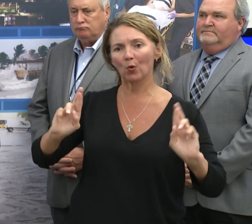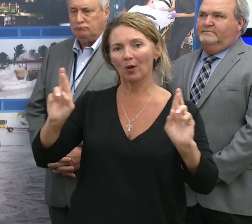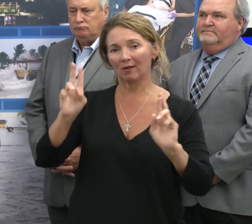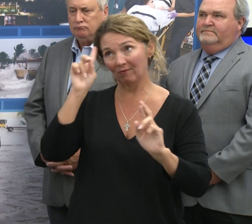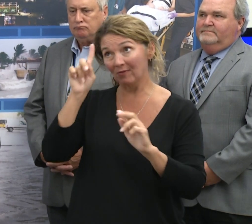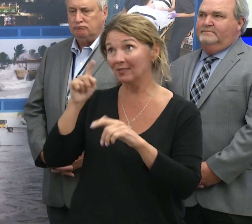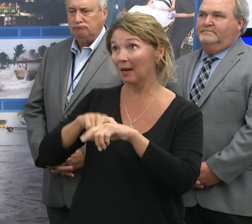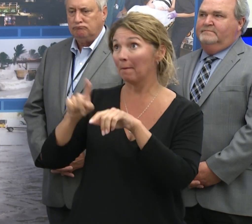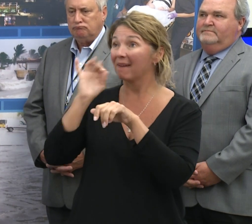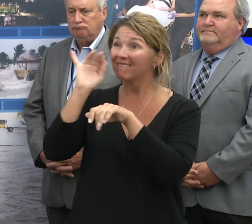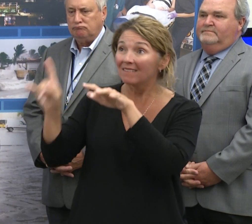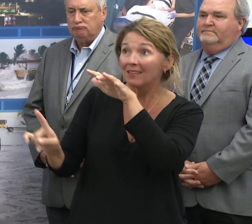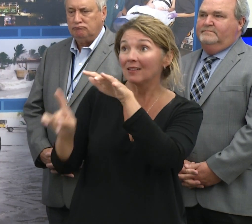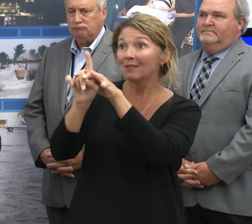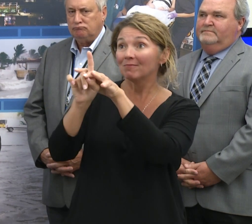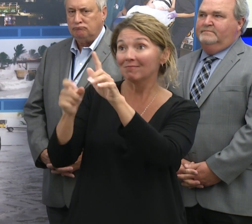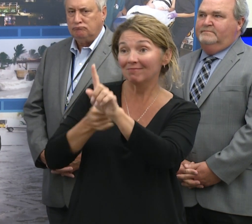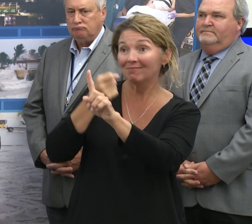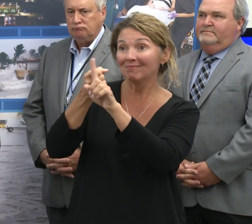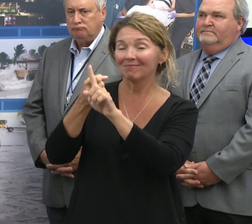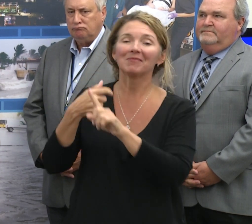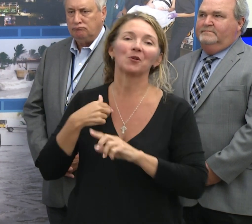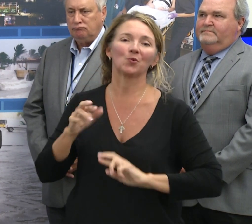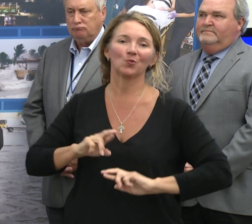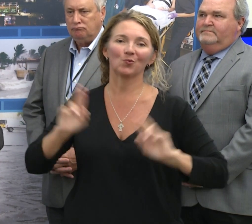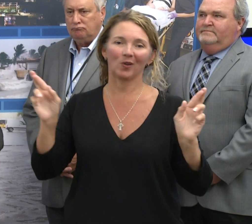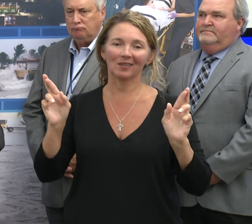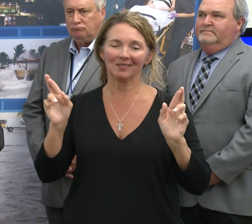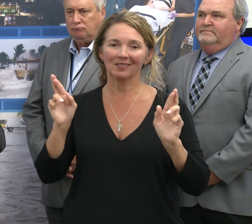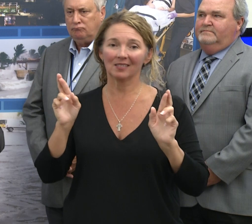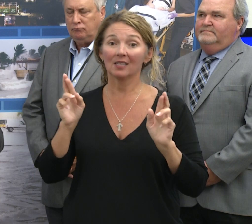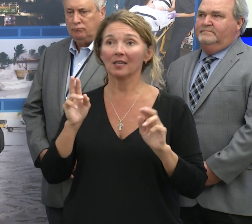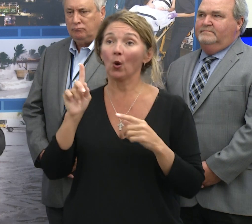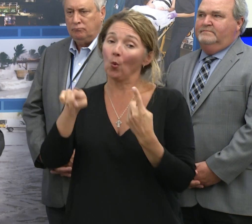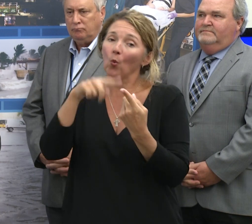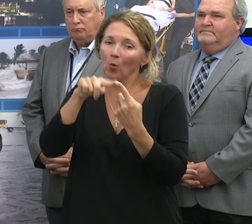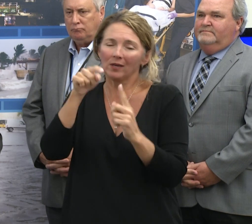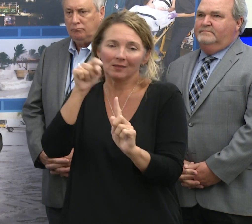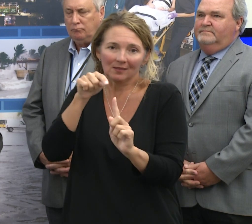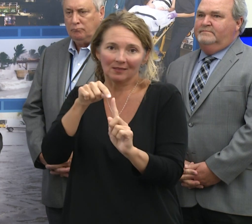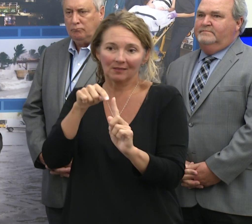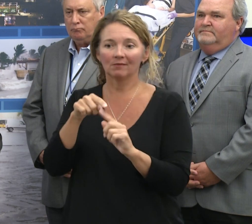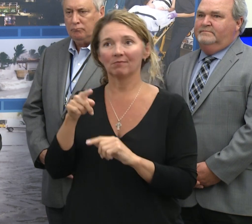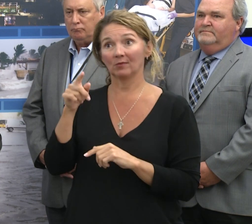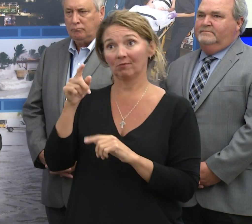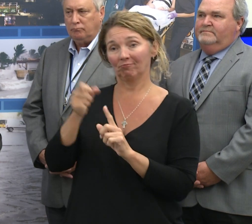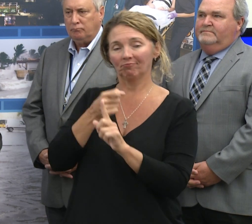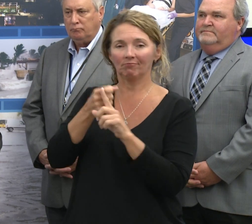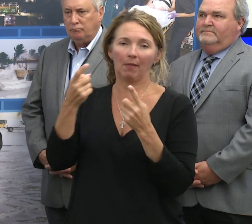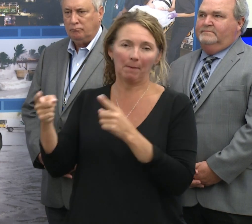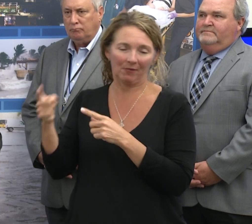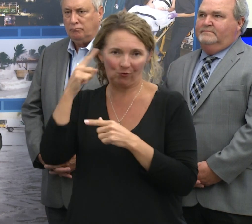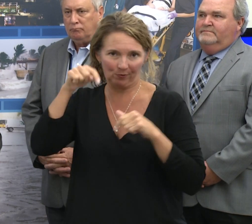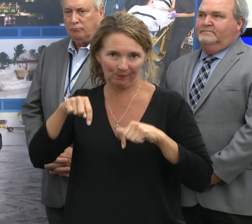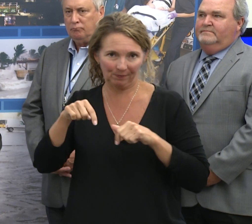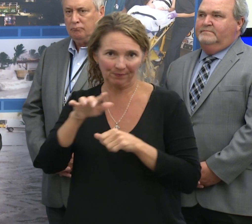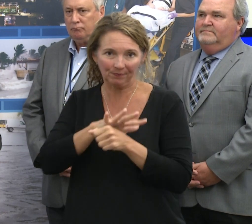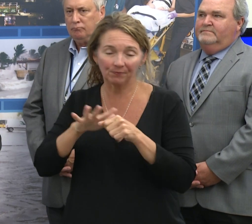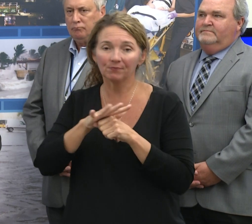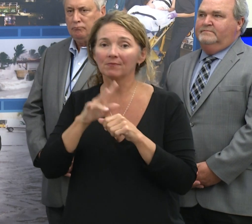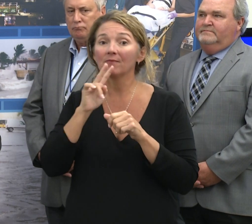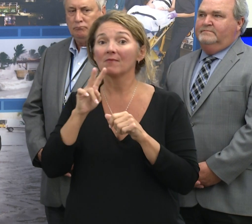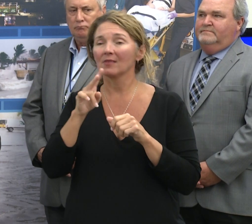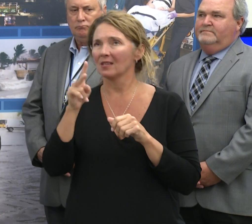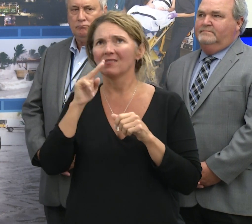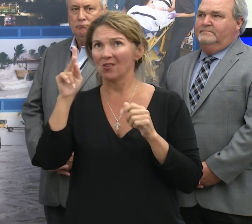we are ready if and when, and it's more likely that it's going to be when, um, a storm hits. Um, it is